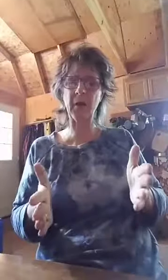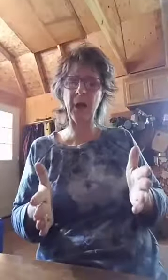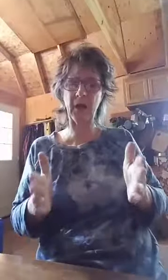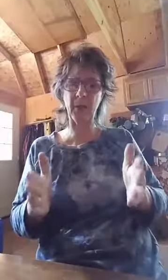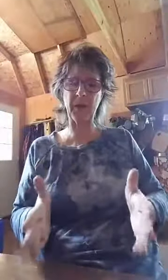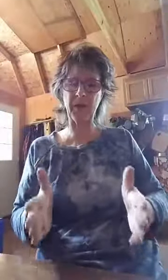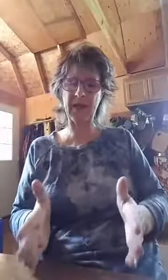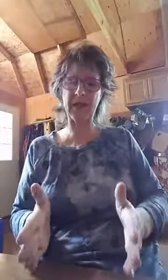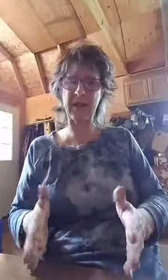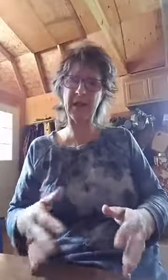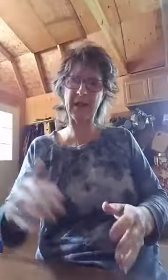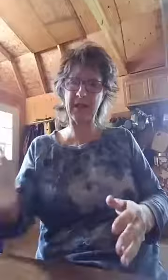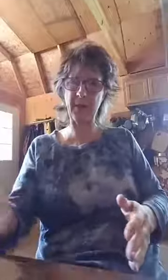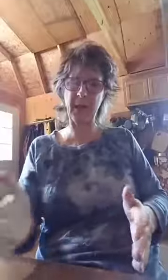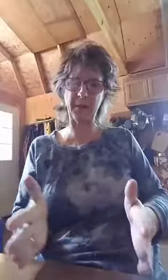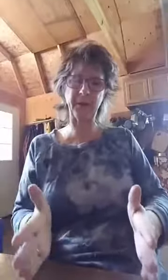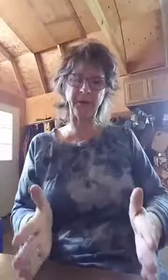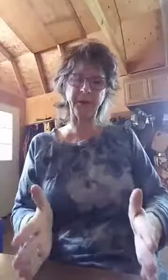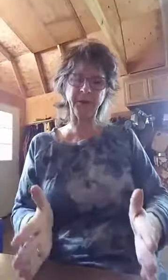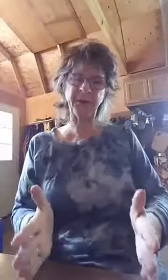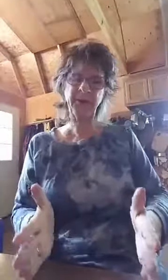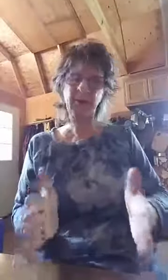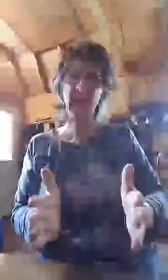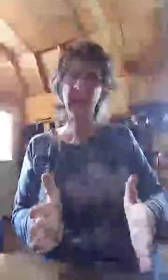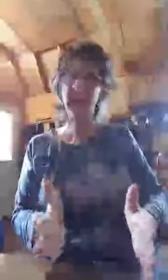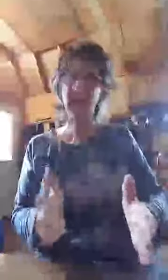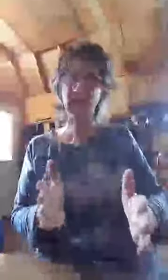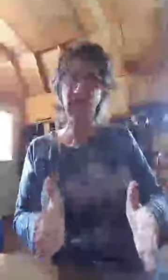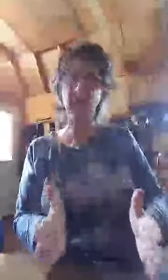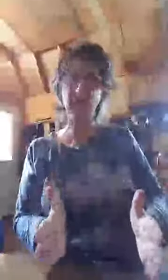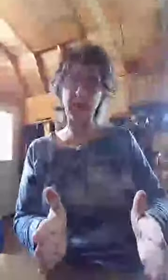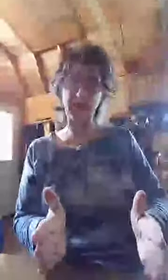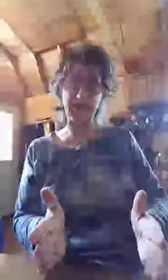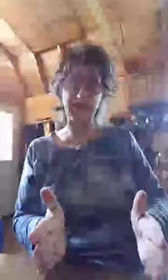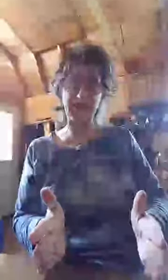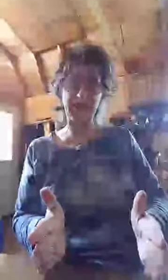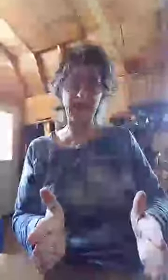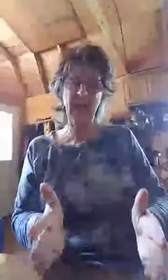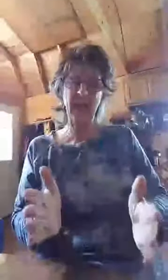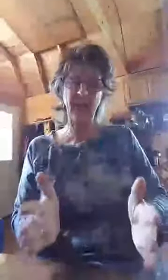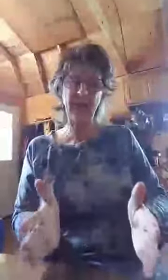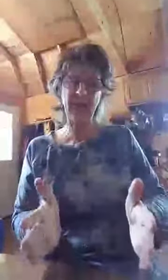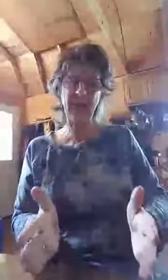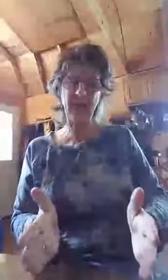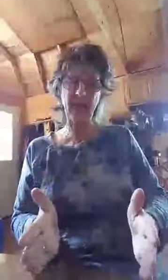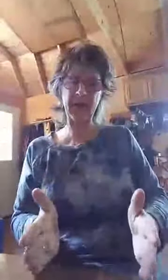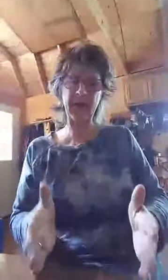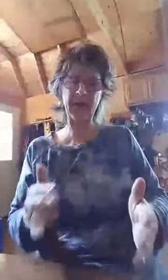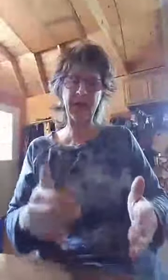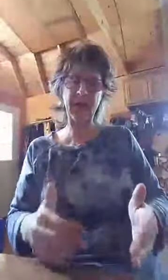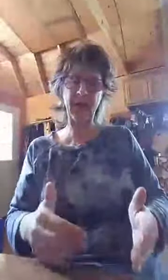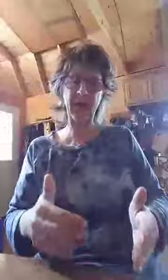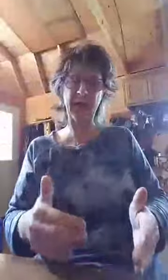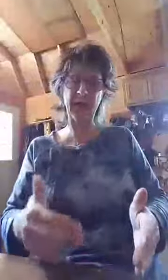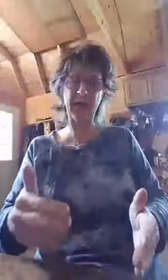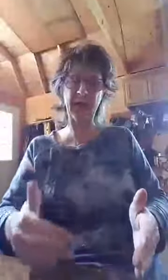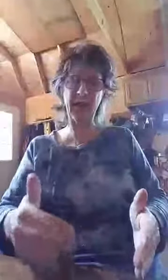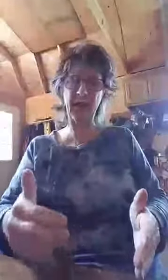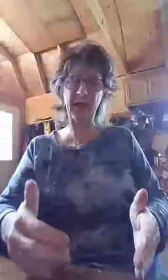about our book of destiny and it's in the Bible. And each of us have a book of destiny and written in that book of destiny is everything that